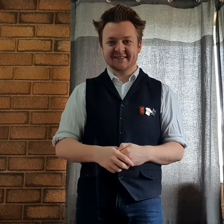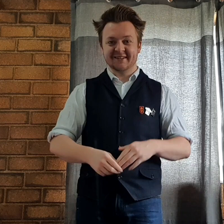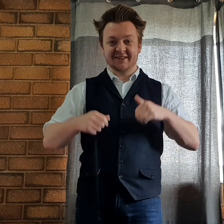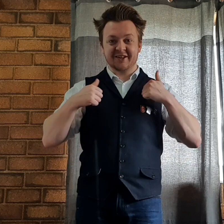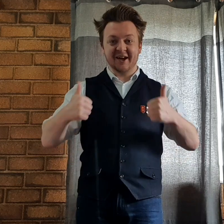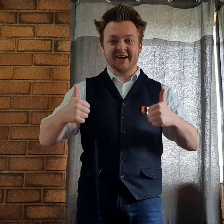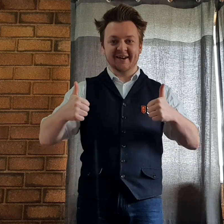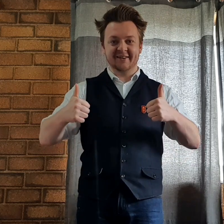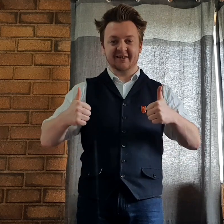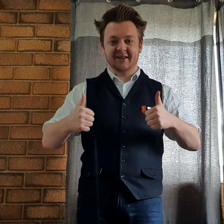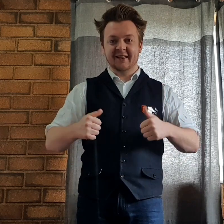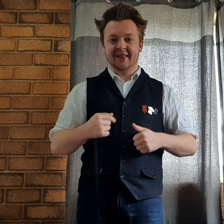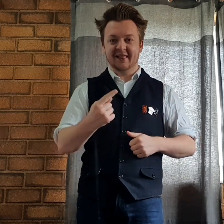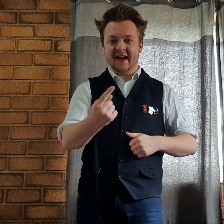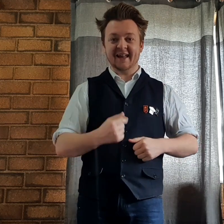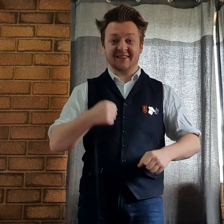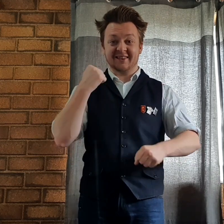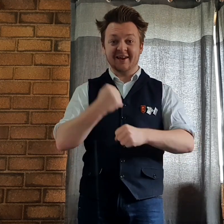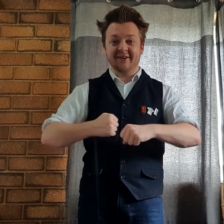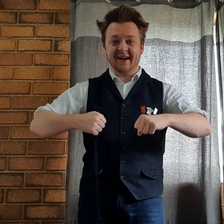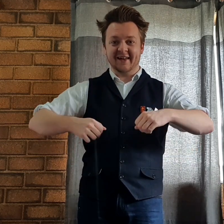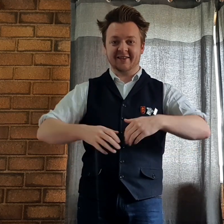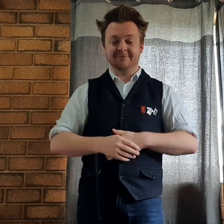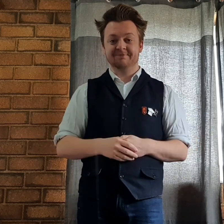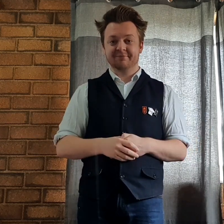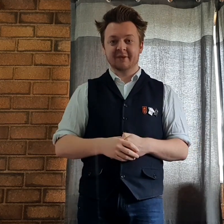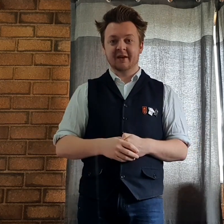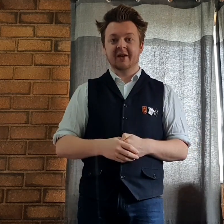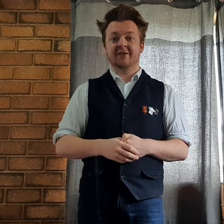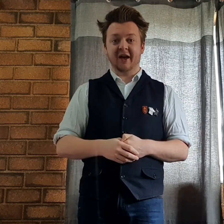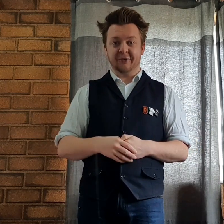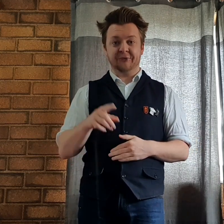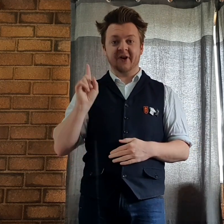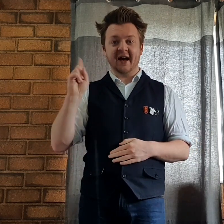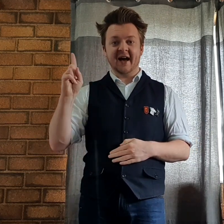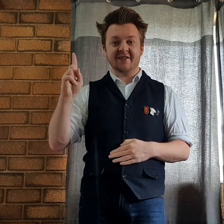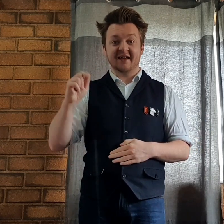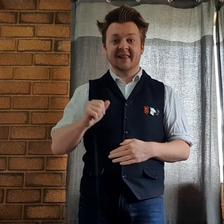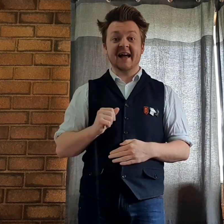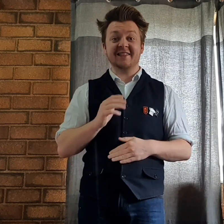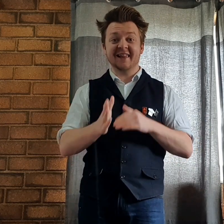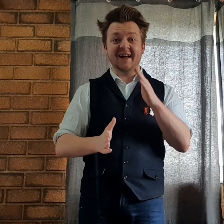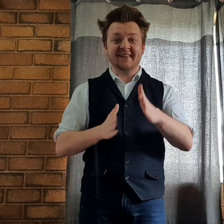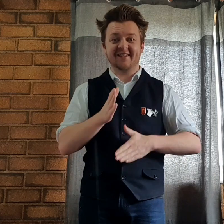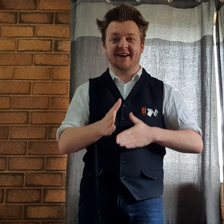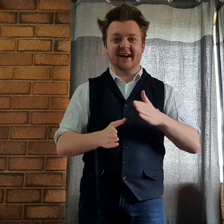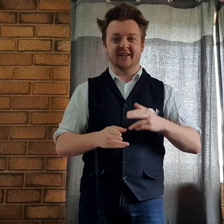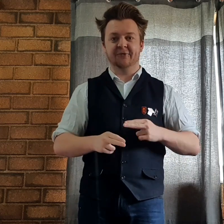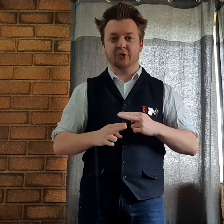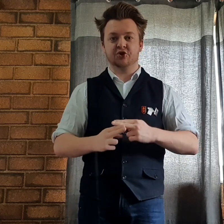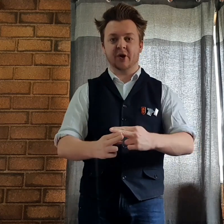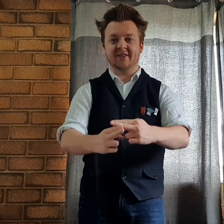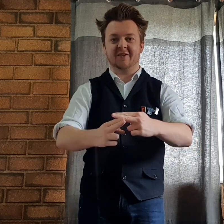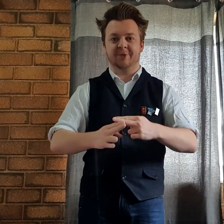Good! Let's do it! So first let's learn the sign for transport.